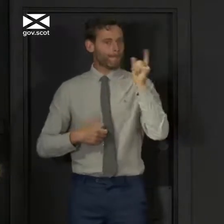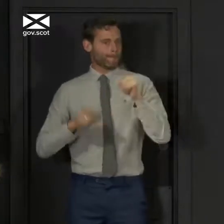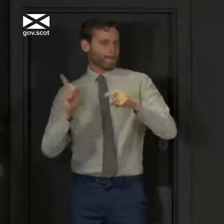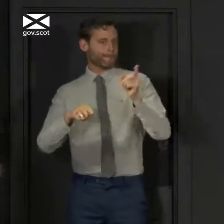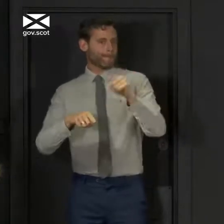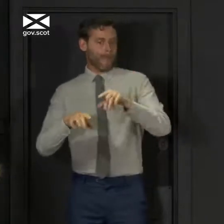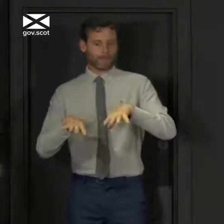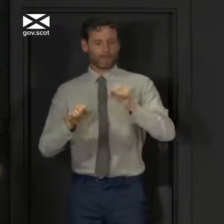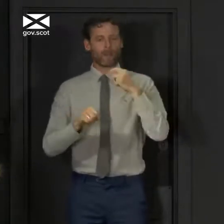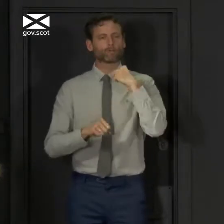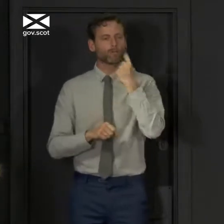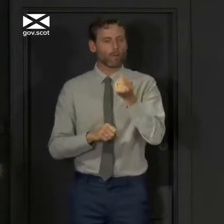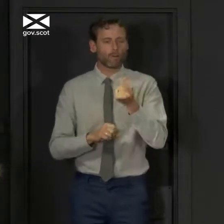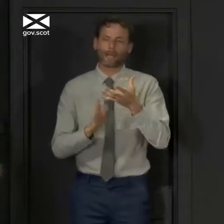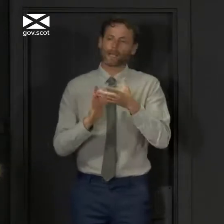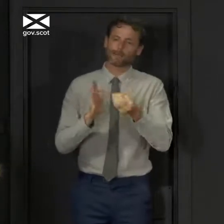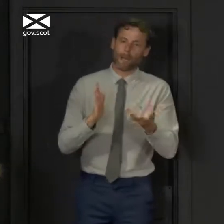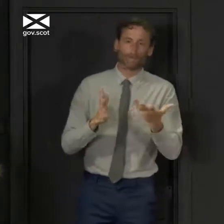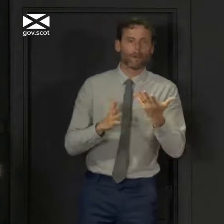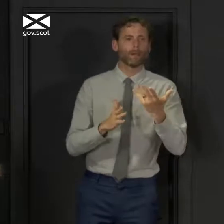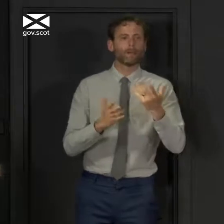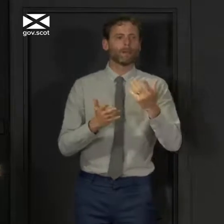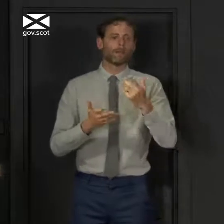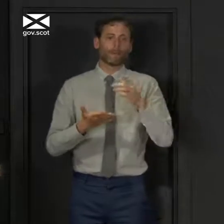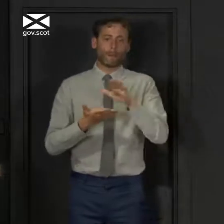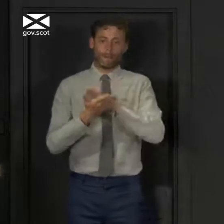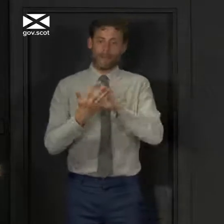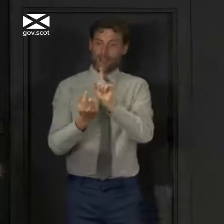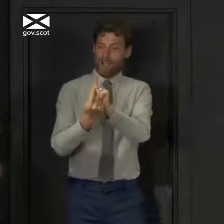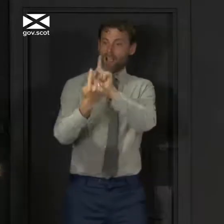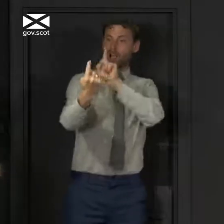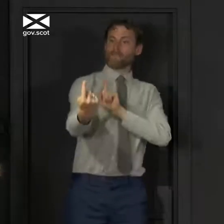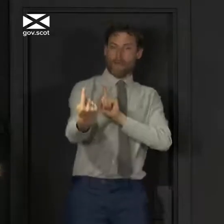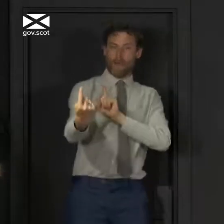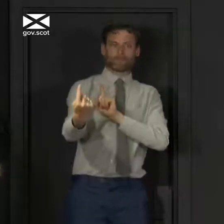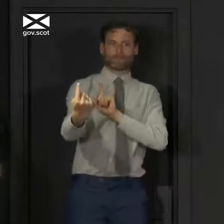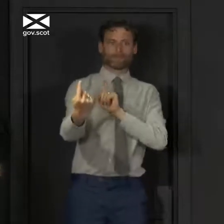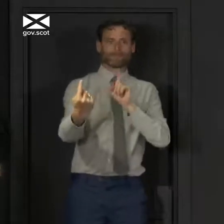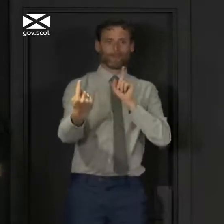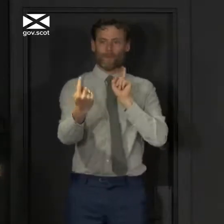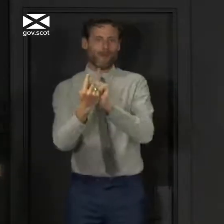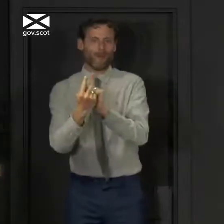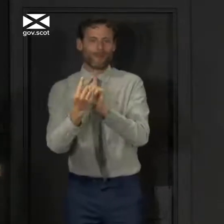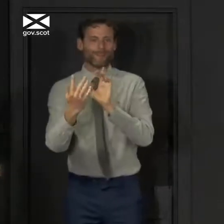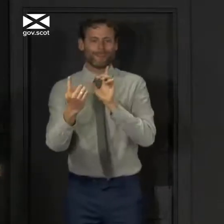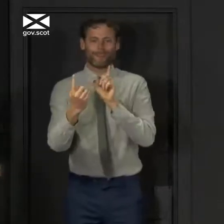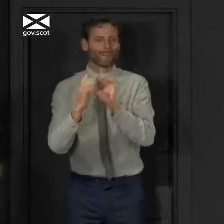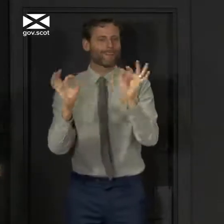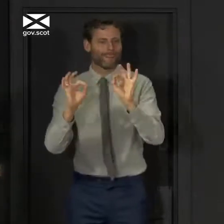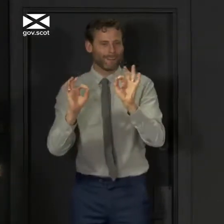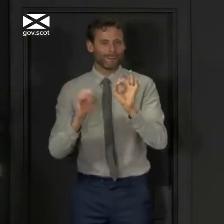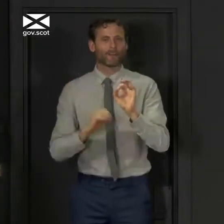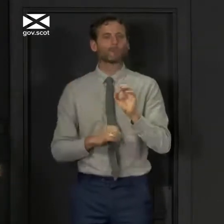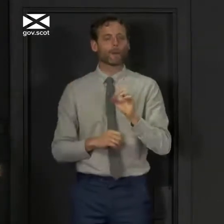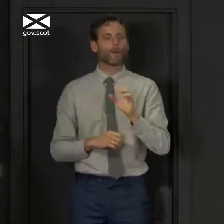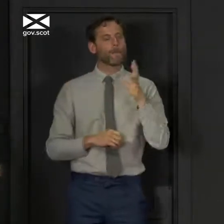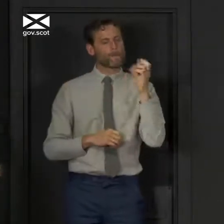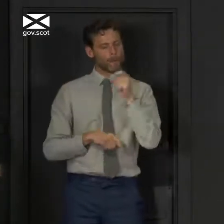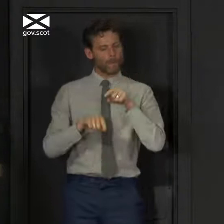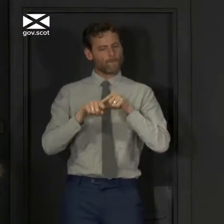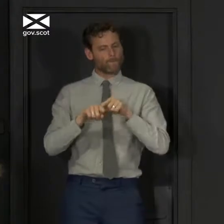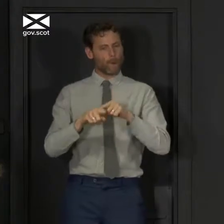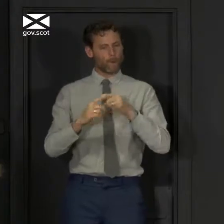from tomorrow. This applies to activities where you can safely keep a 2m distance from others at all times and follow strict